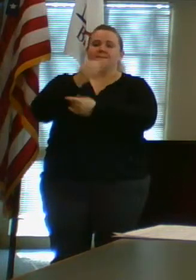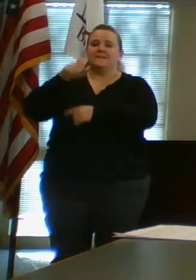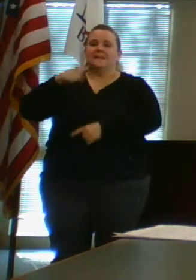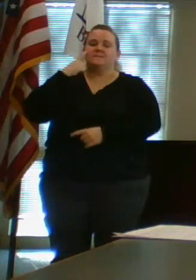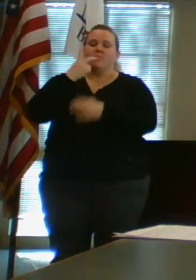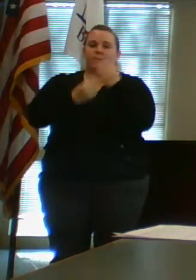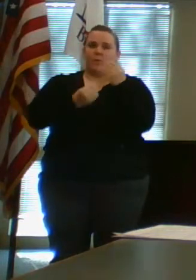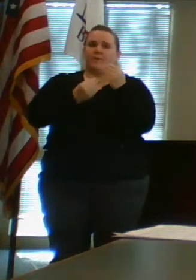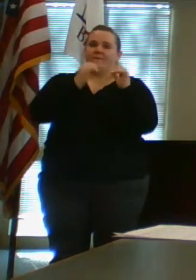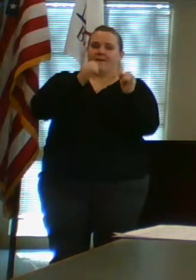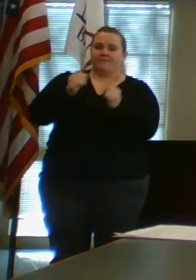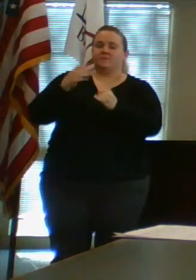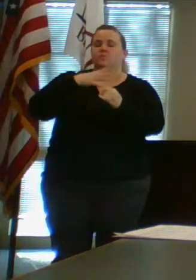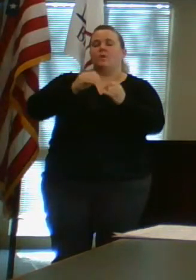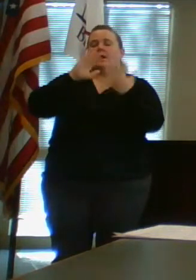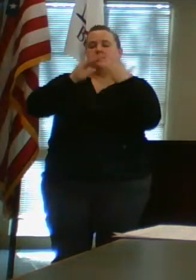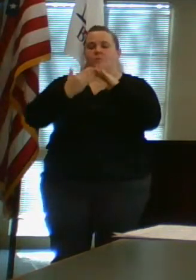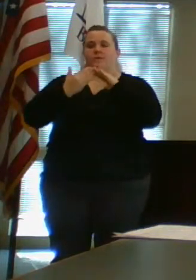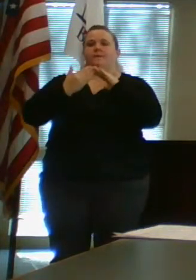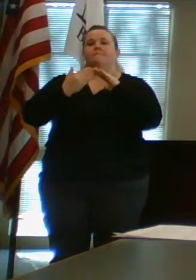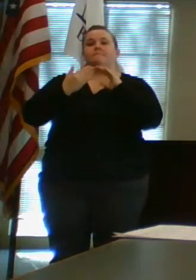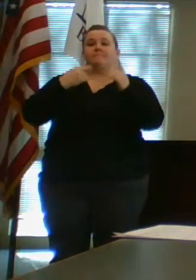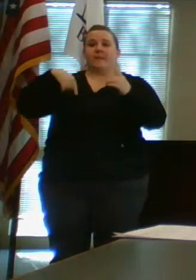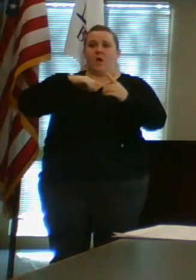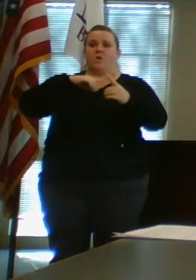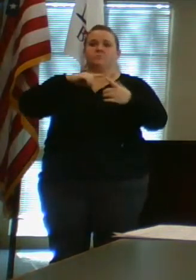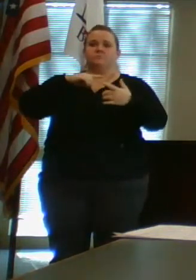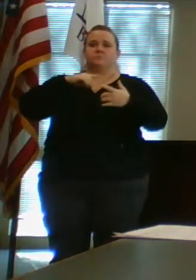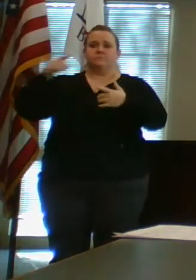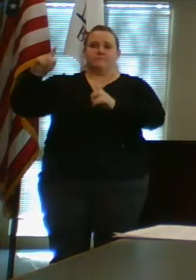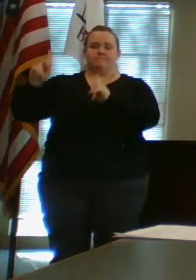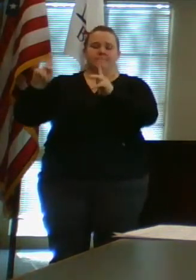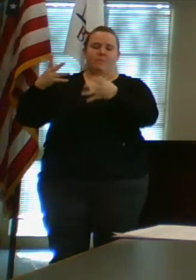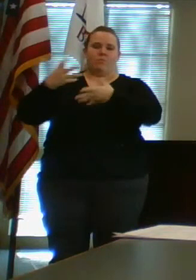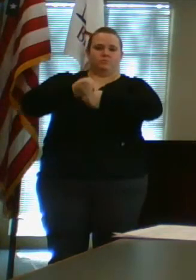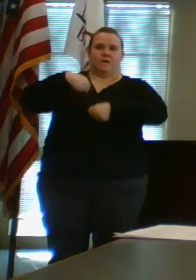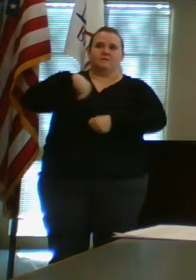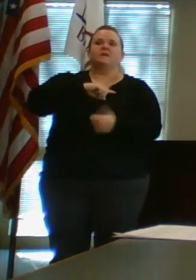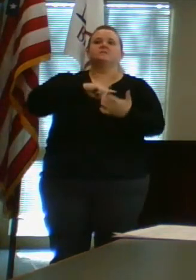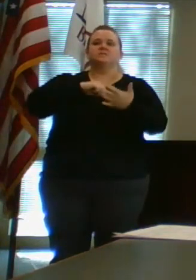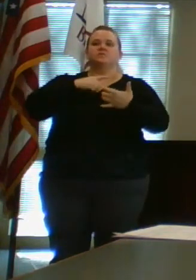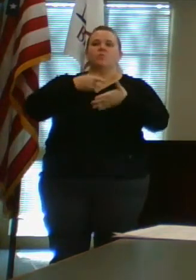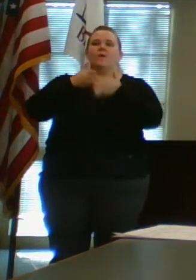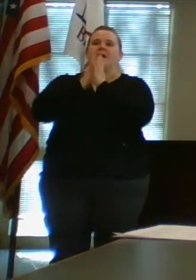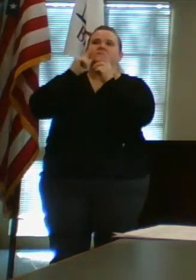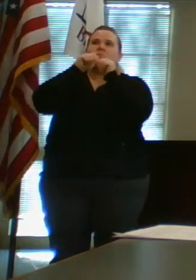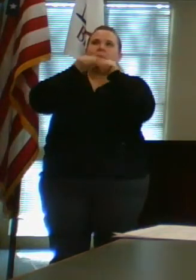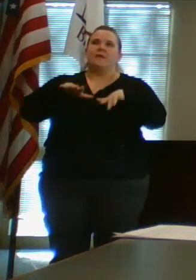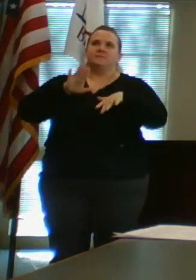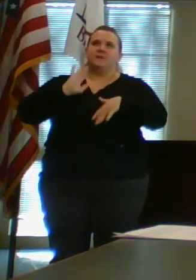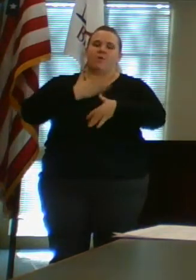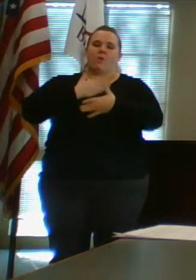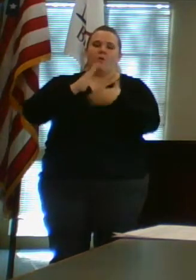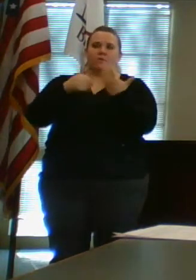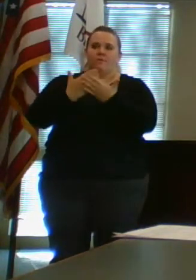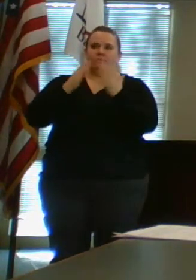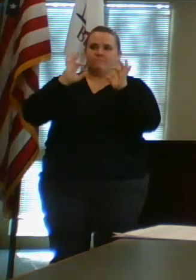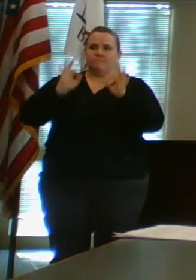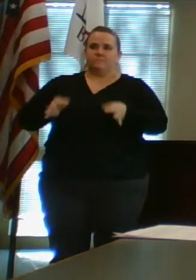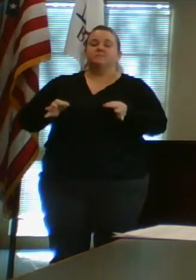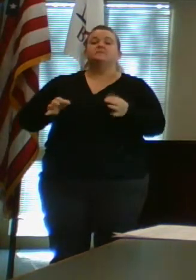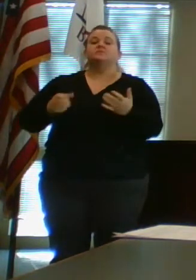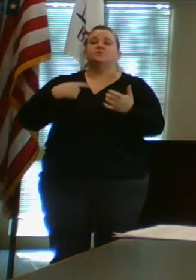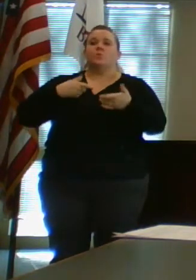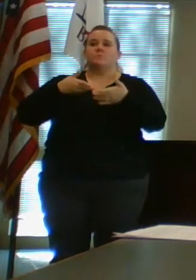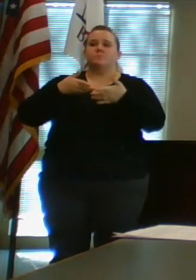individuals and community. As trusted servants, we seek blessings on deliberations and on our efforts here today, may we act wisely and